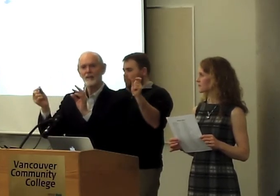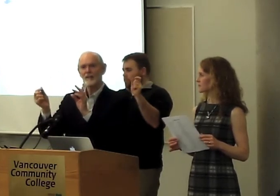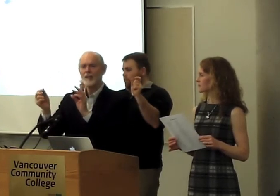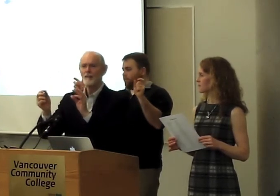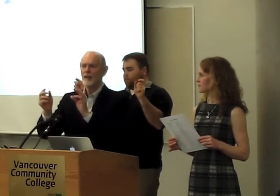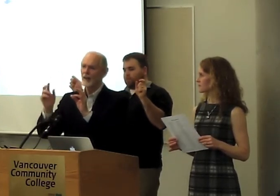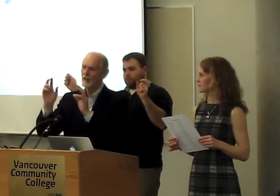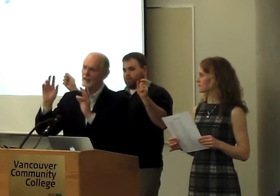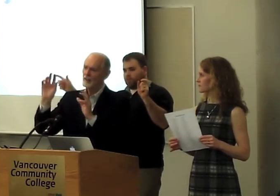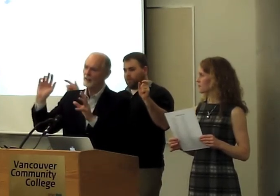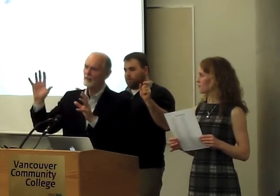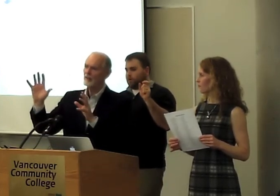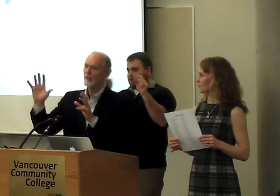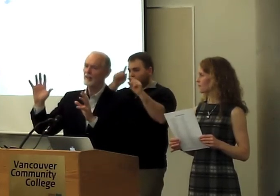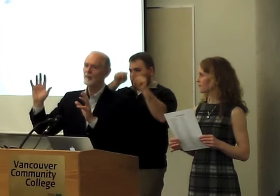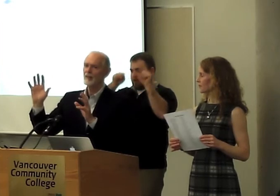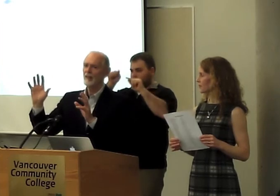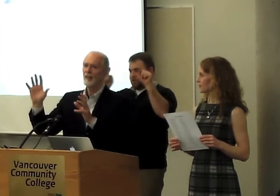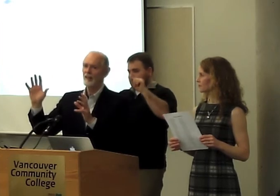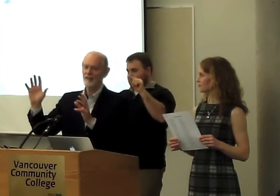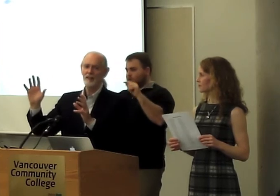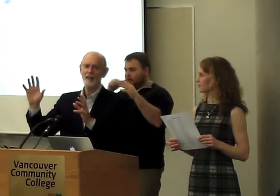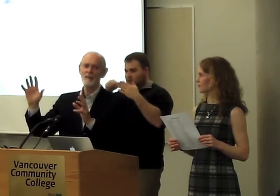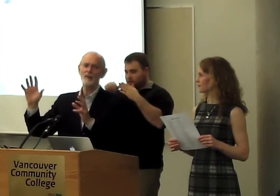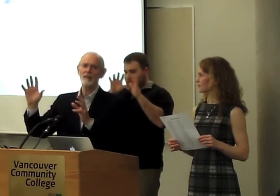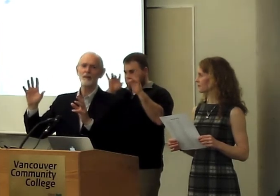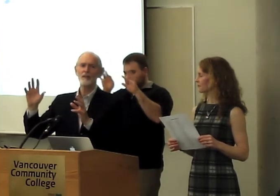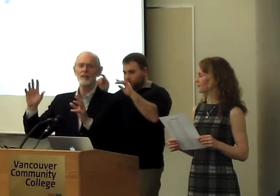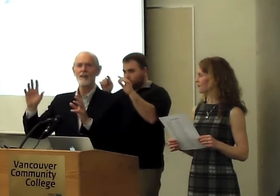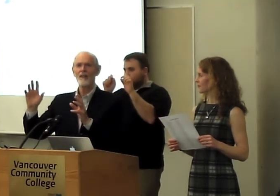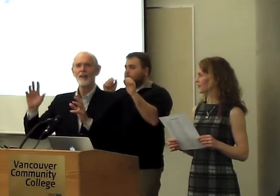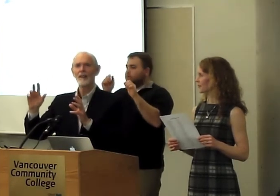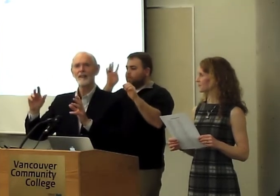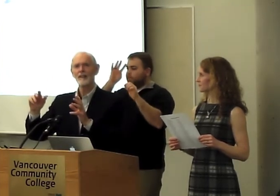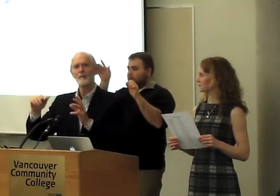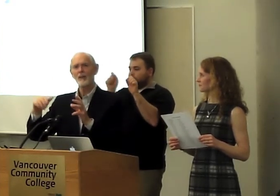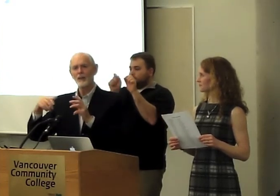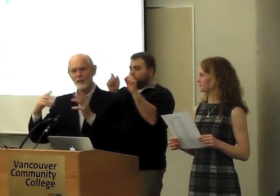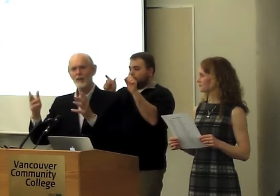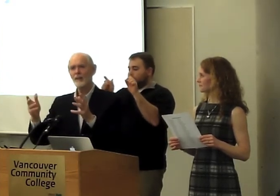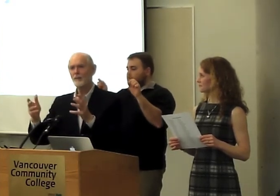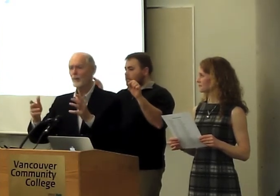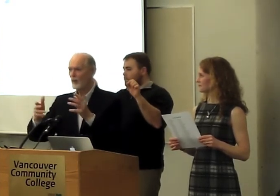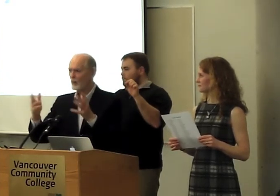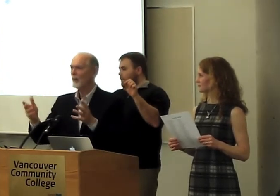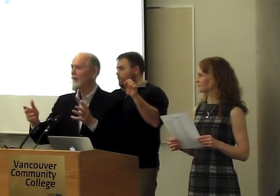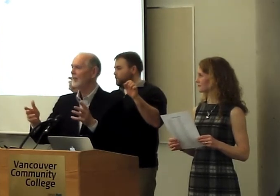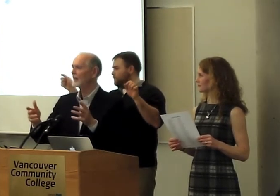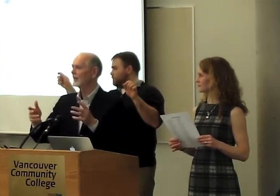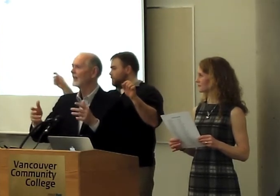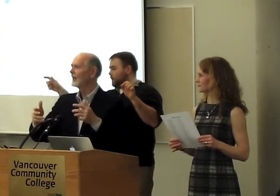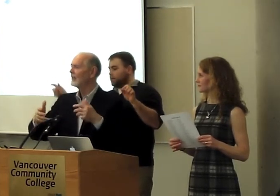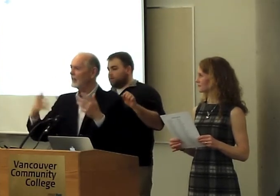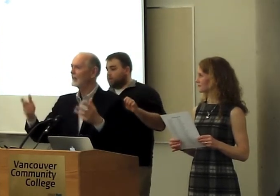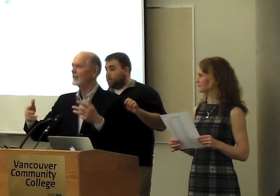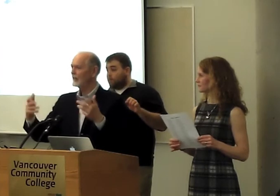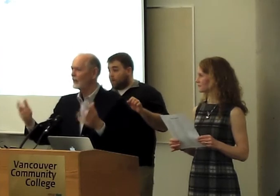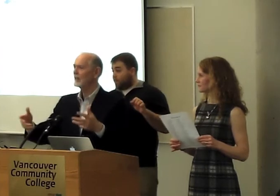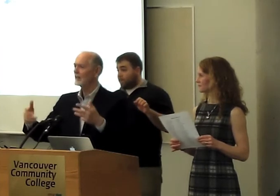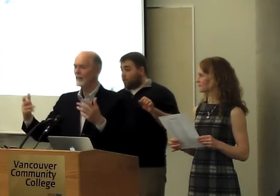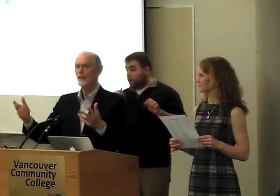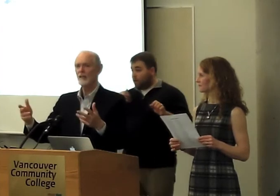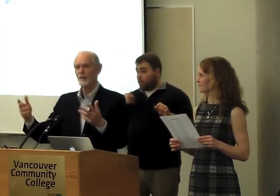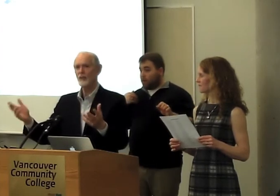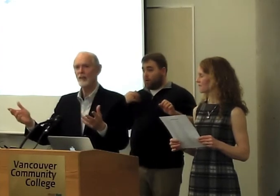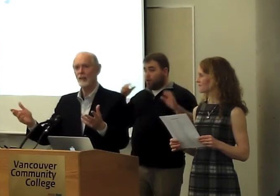little squiggles. And until that had happened, it was reading required years